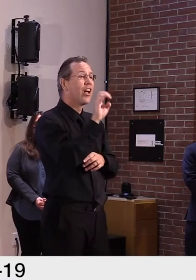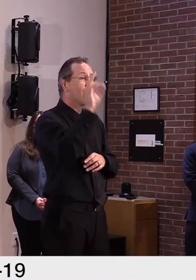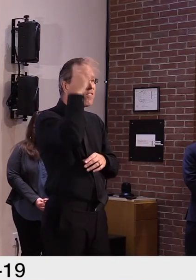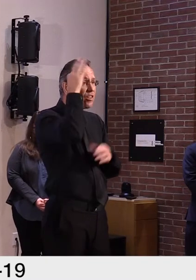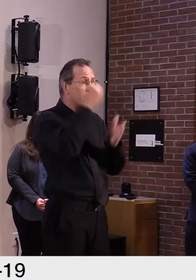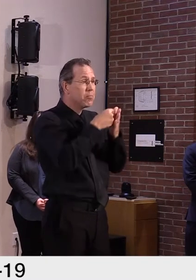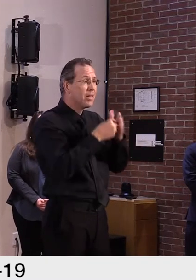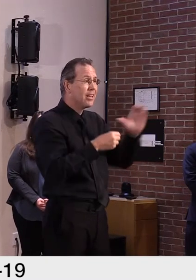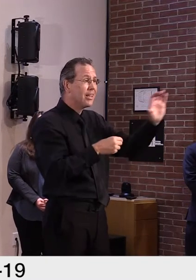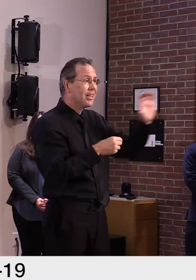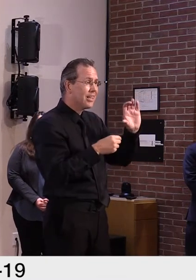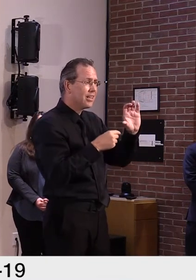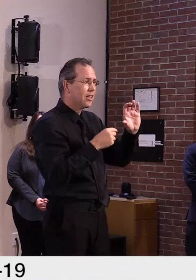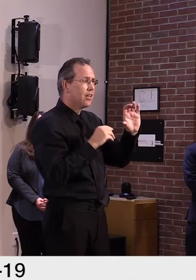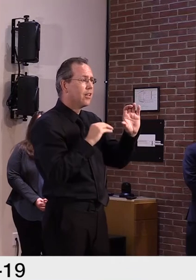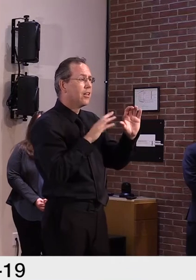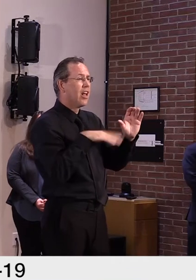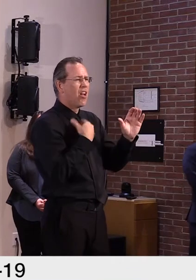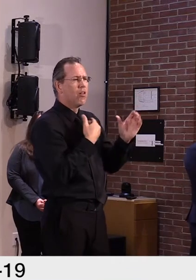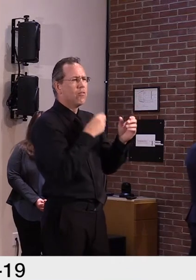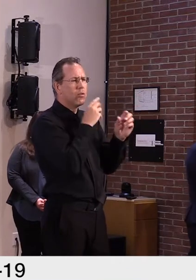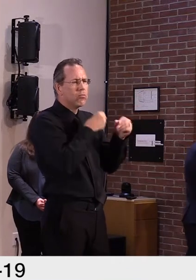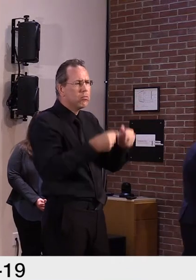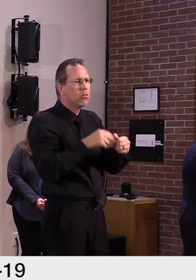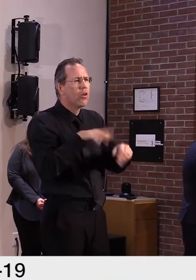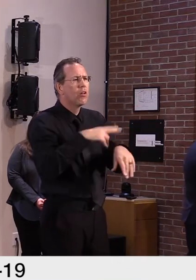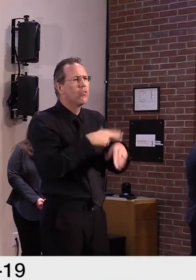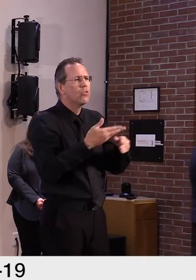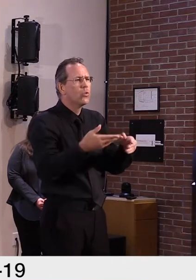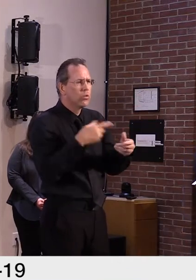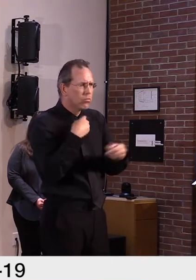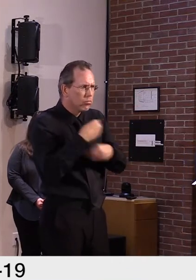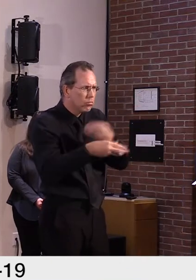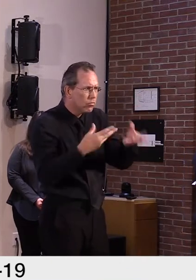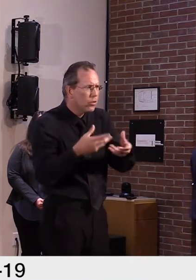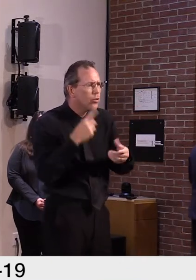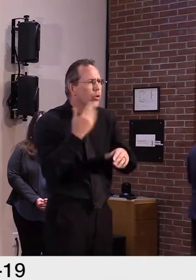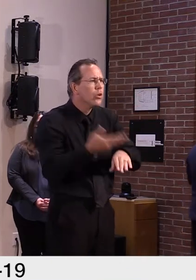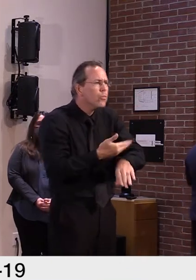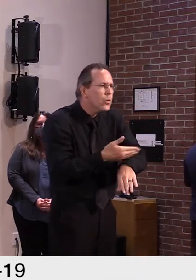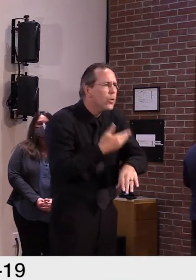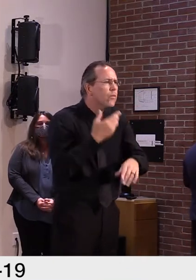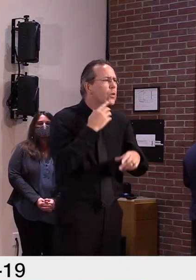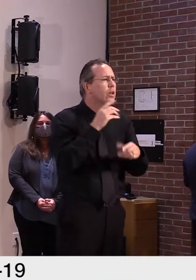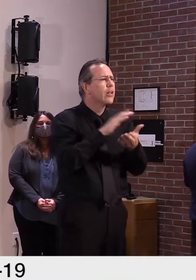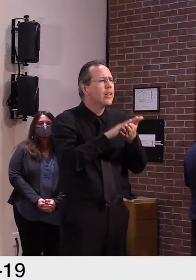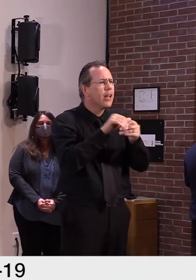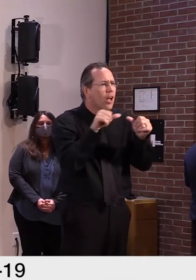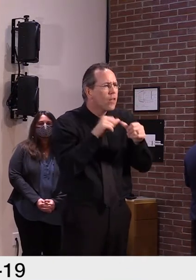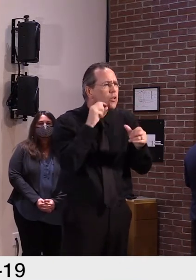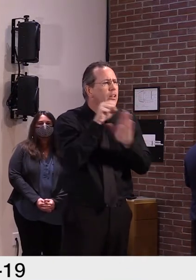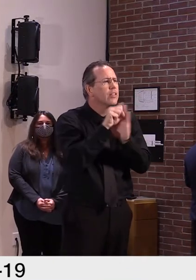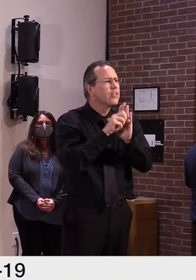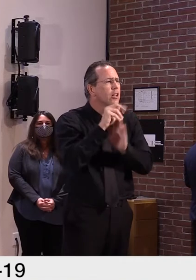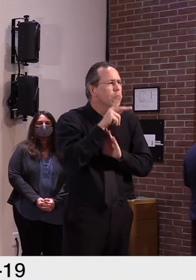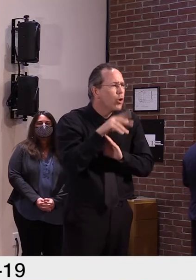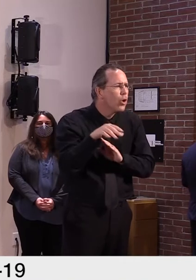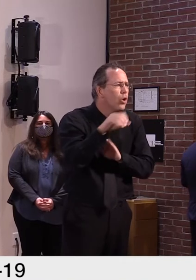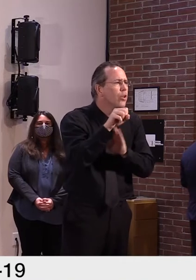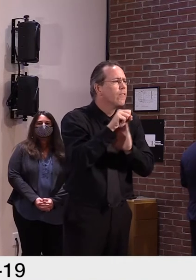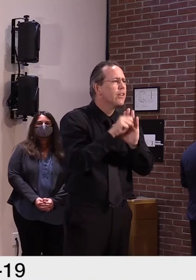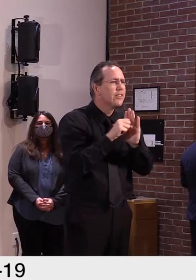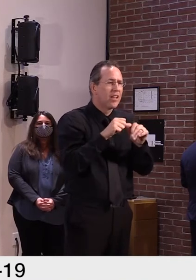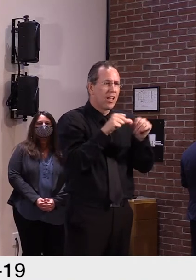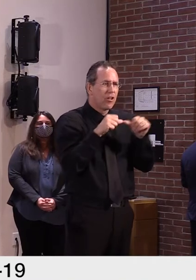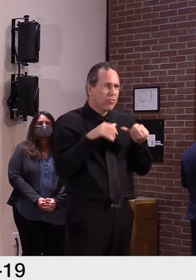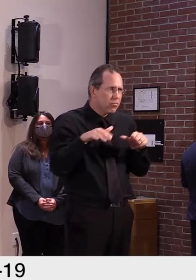um, sanitization at, at state lands, and that included, um, installation of port-a-lets at a number of facilities.